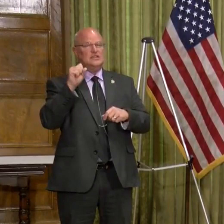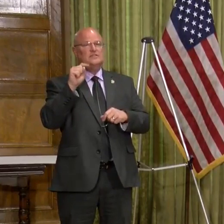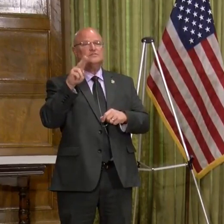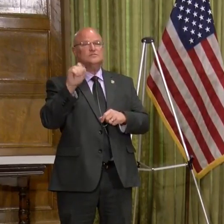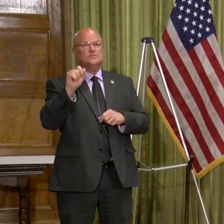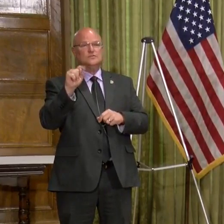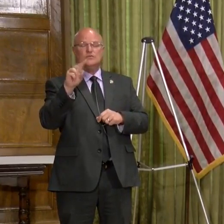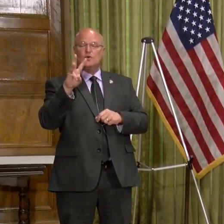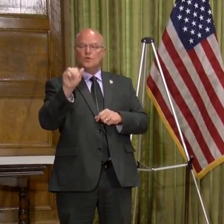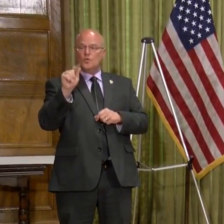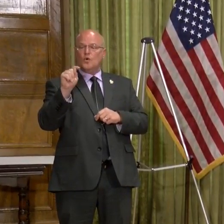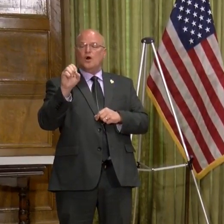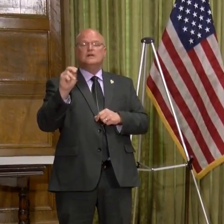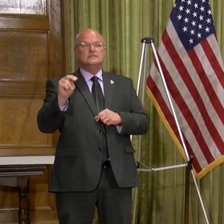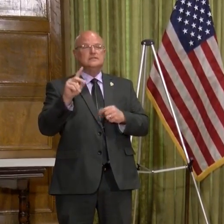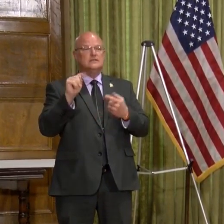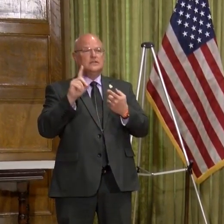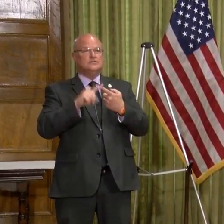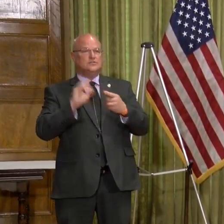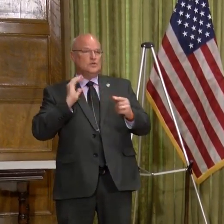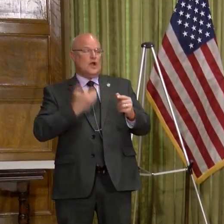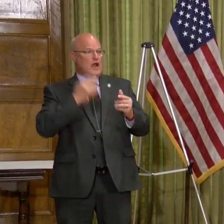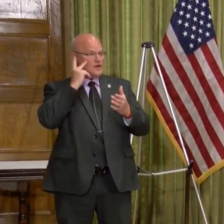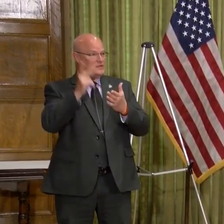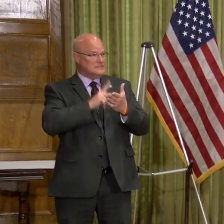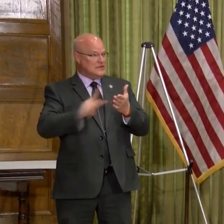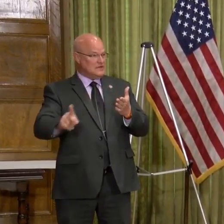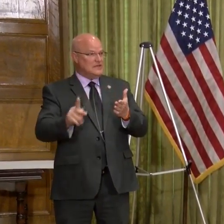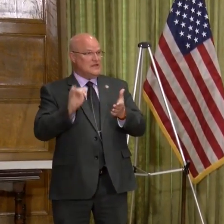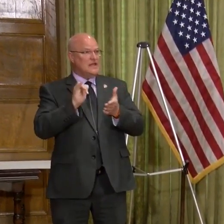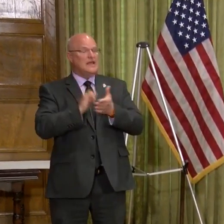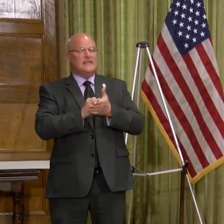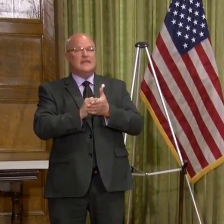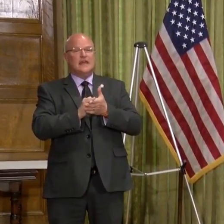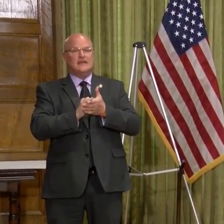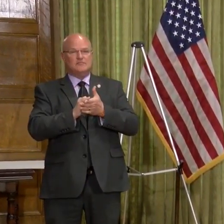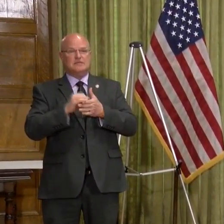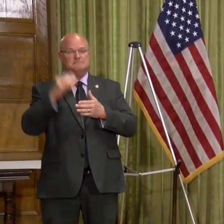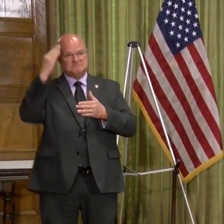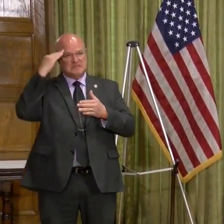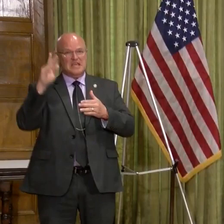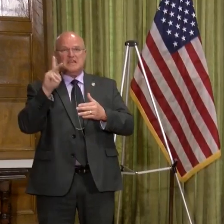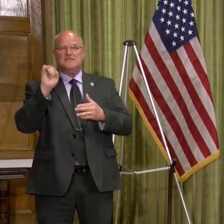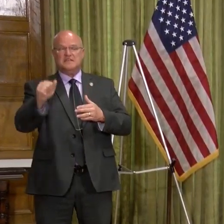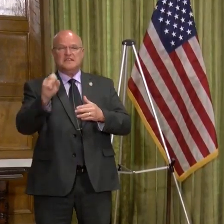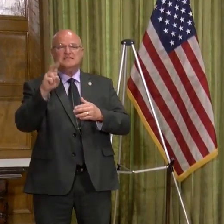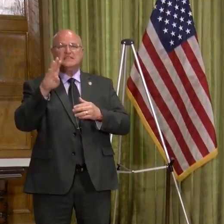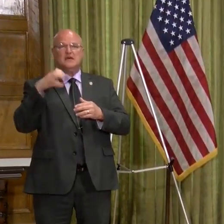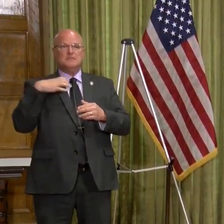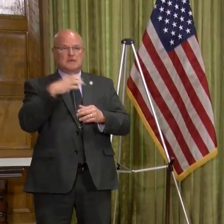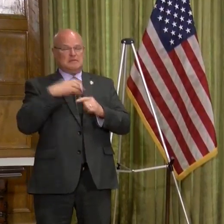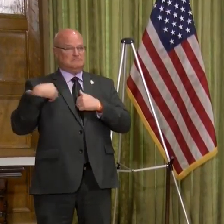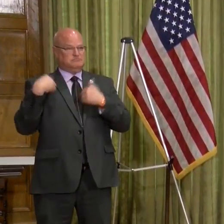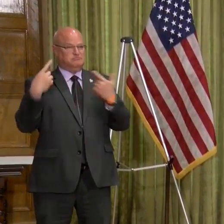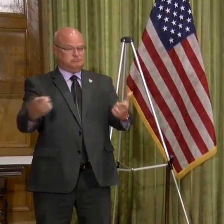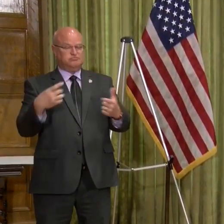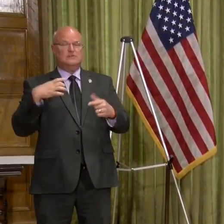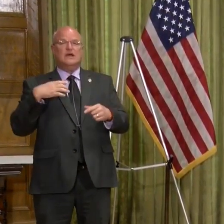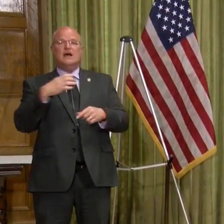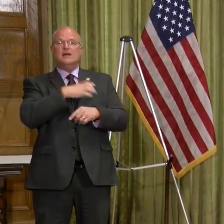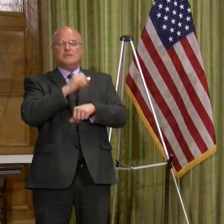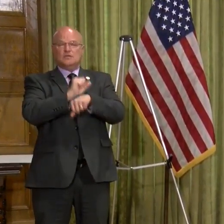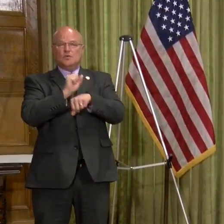Walton, to our secretaries that have been head of key subcommittees on that. Our committees